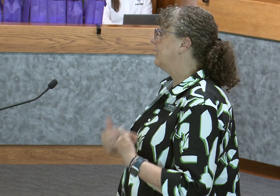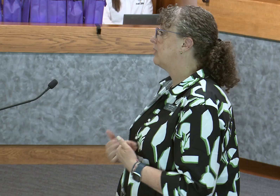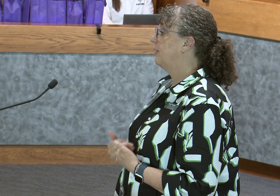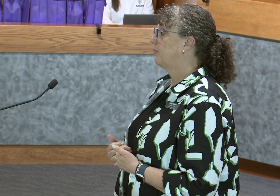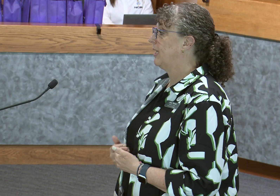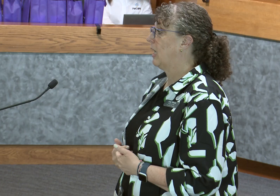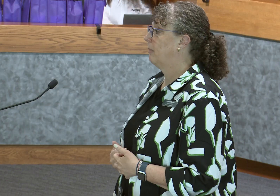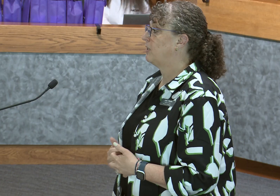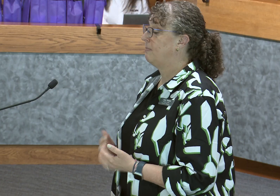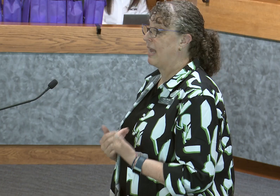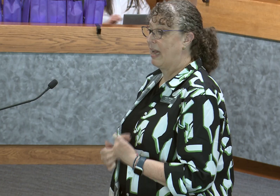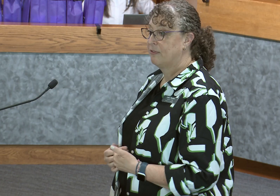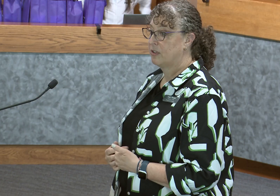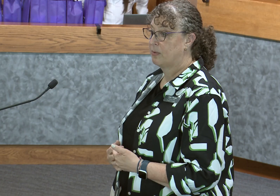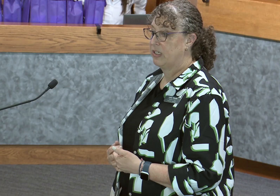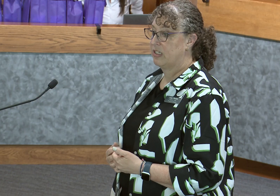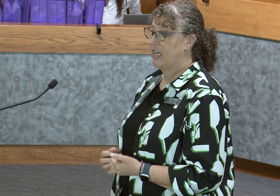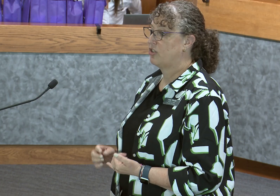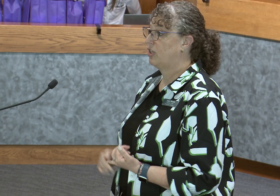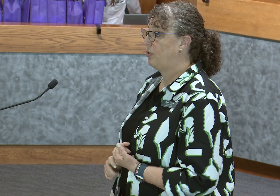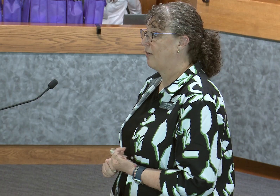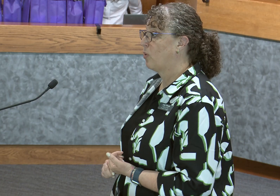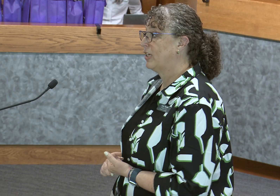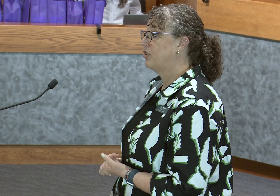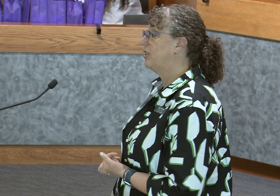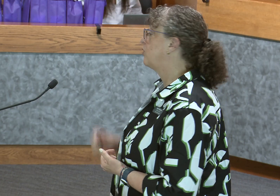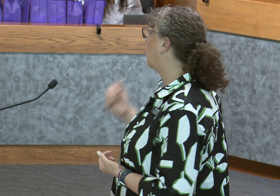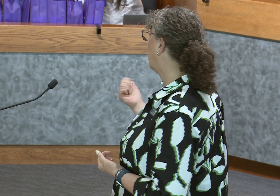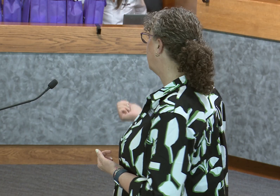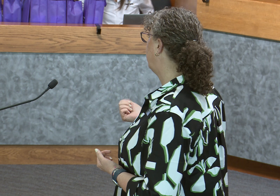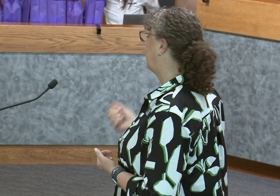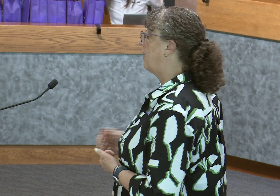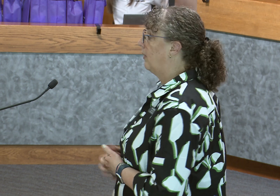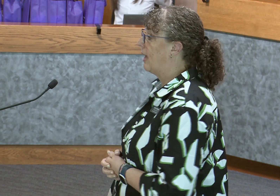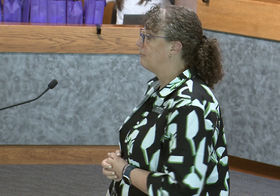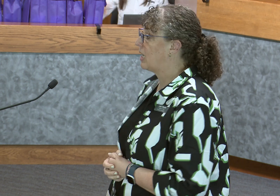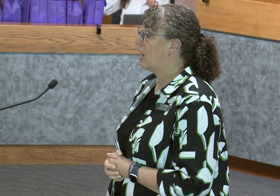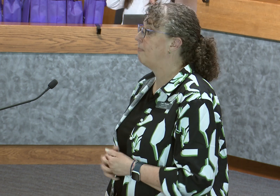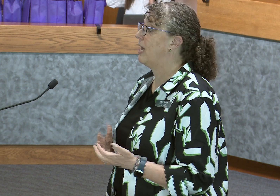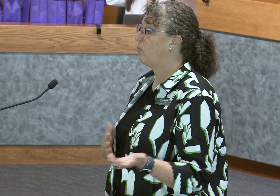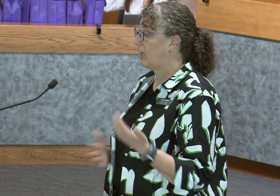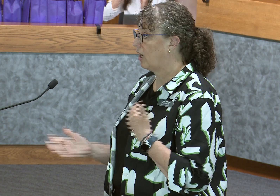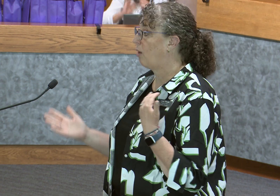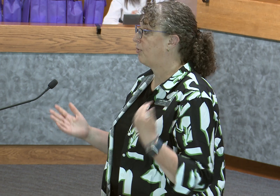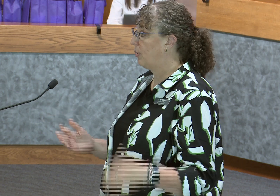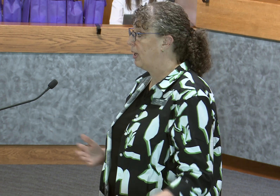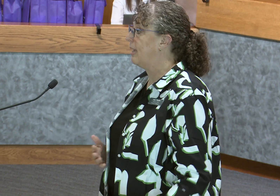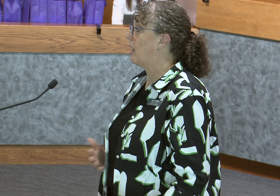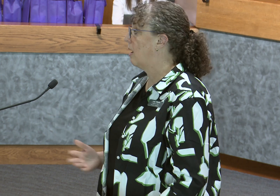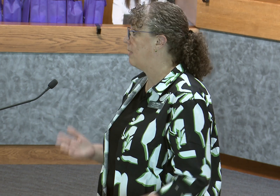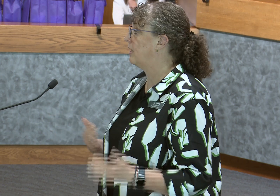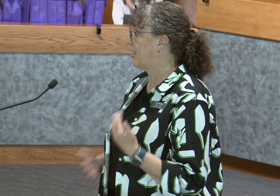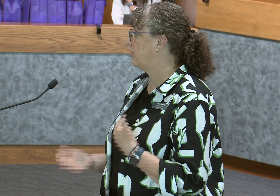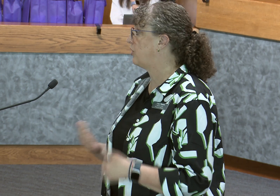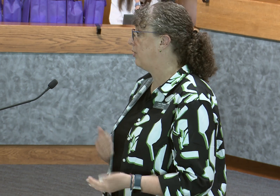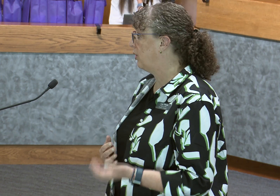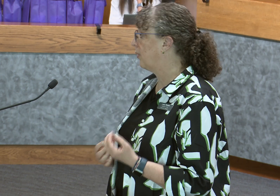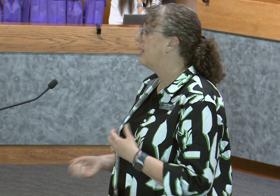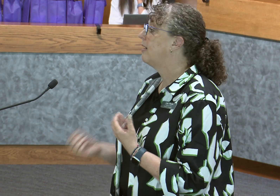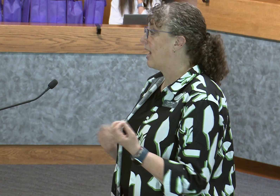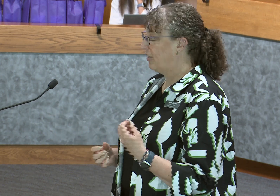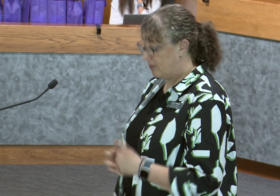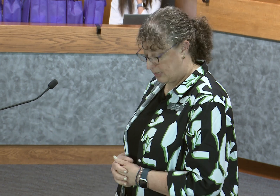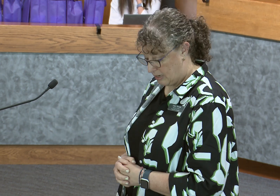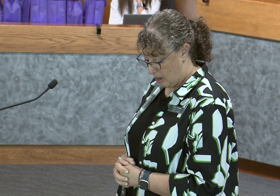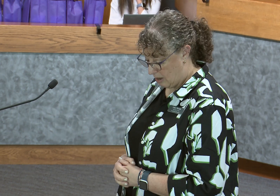But do please feel free to come up to me after the presentation if you have questions or want to jump on the laptop and we can go through it and I can show